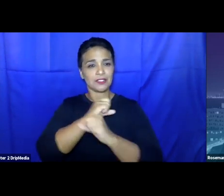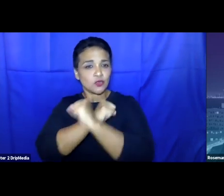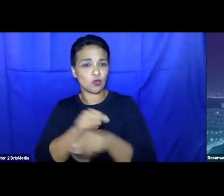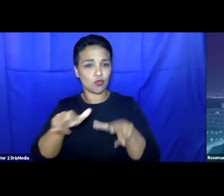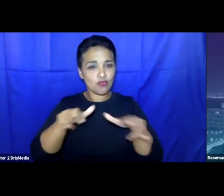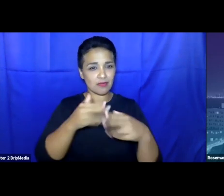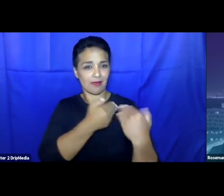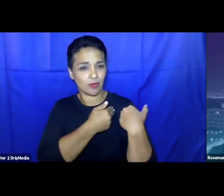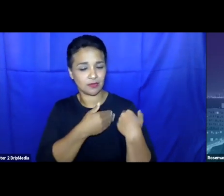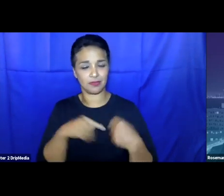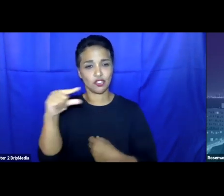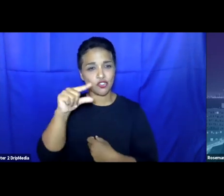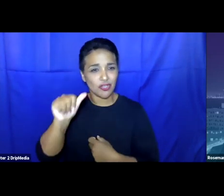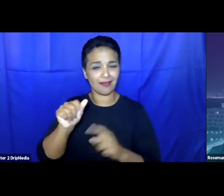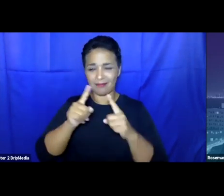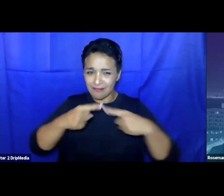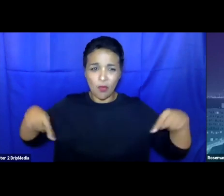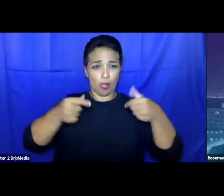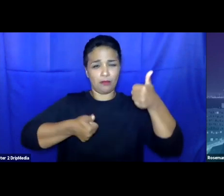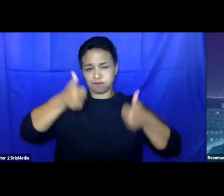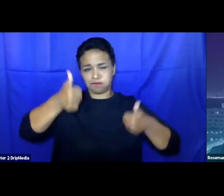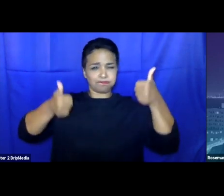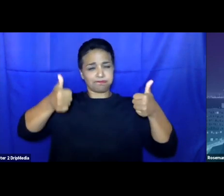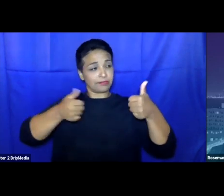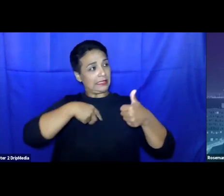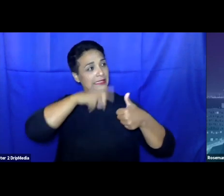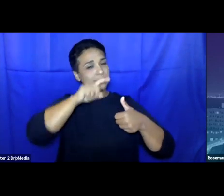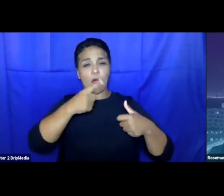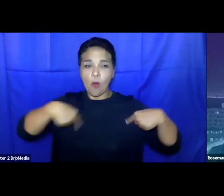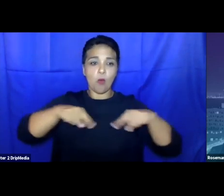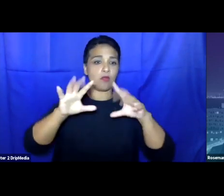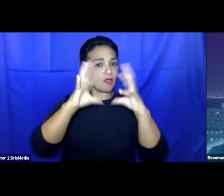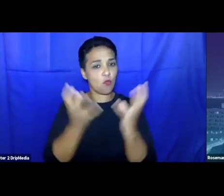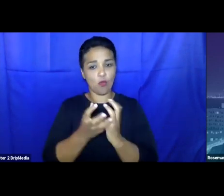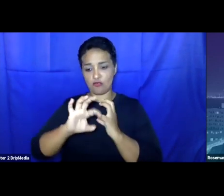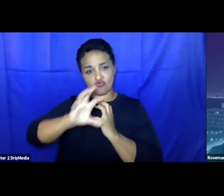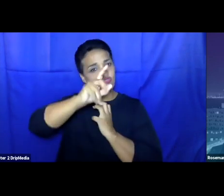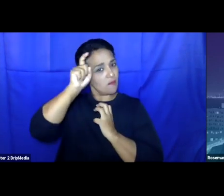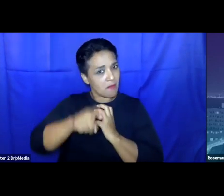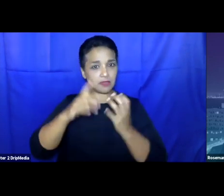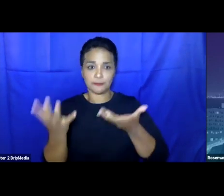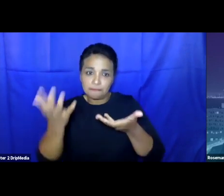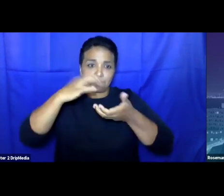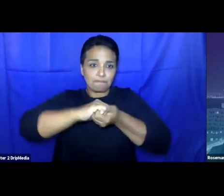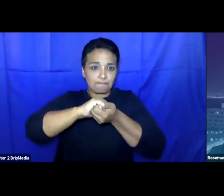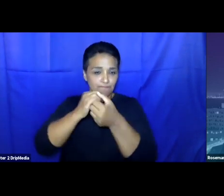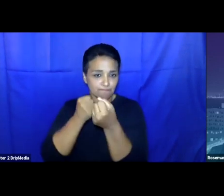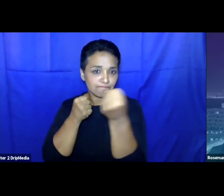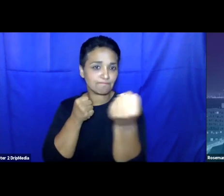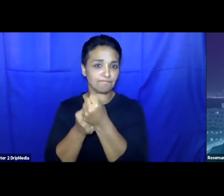In ways for past pandemics, solidarity was really, you know, being replaced by the more mechanical technocratic